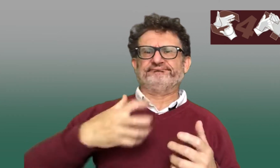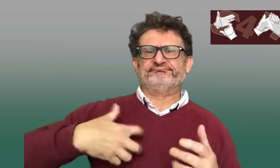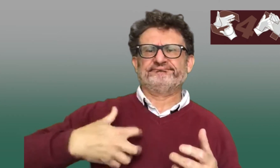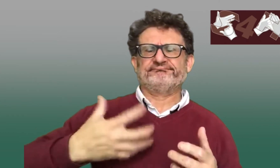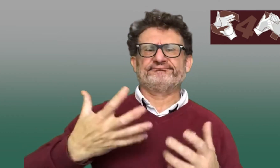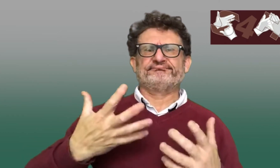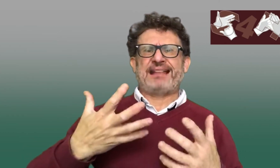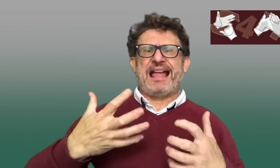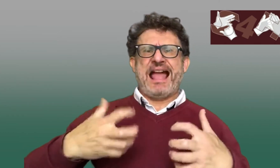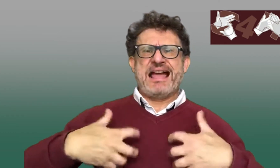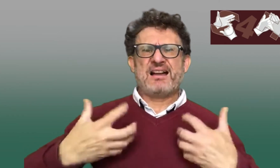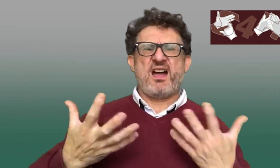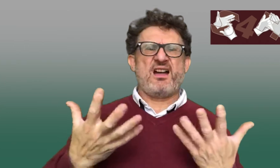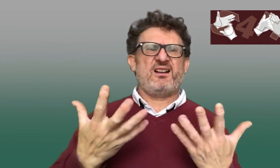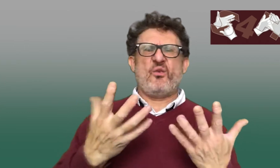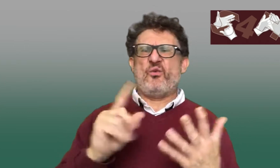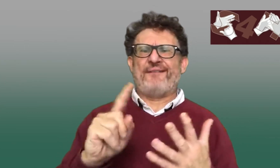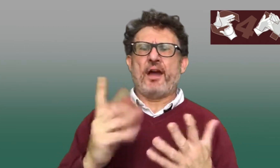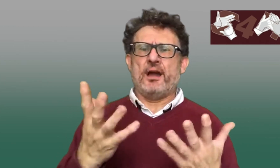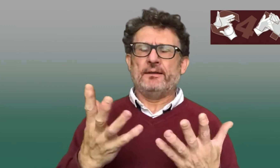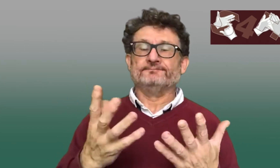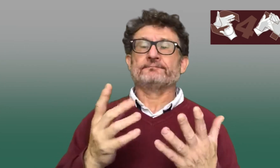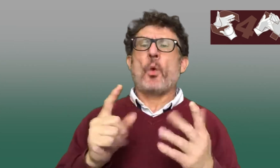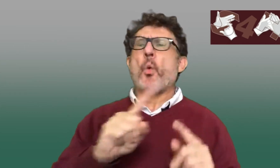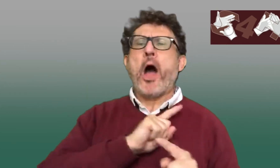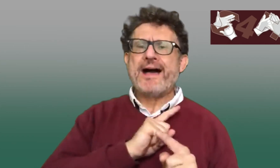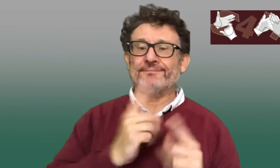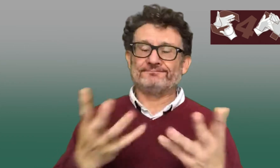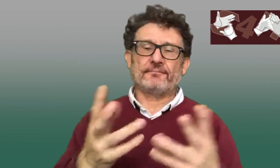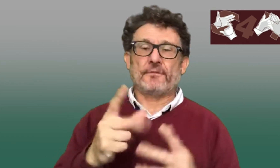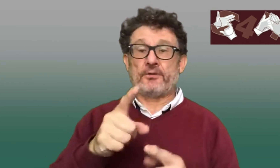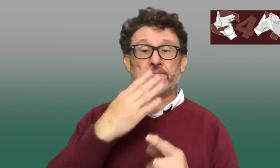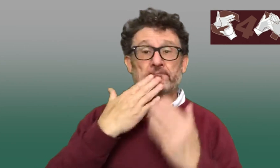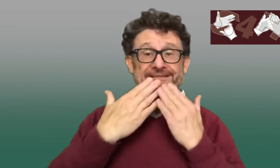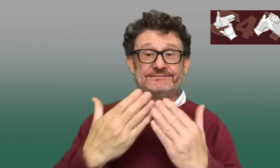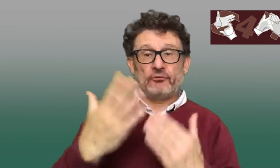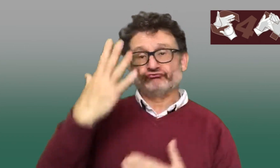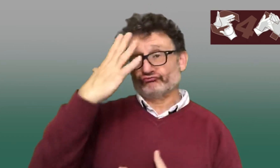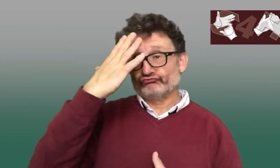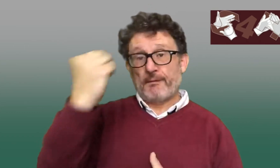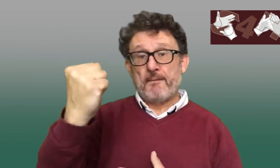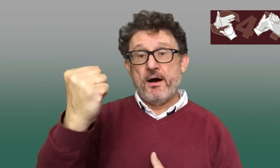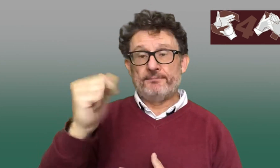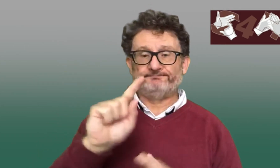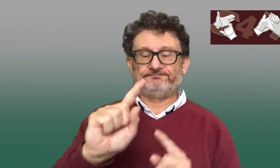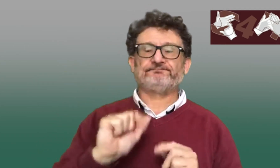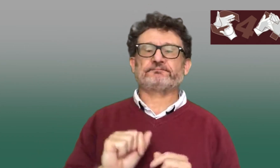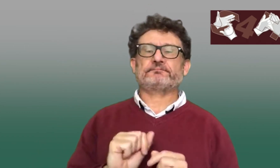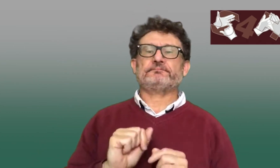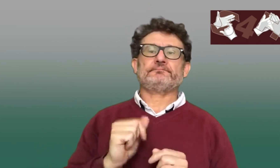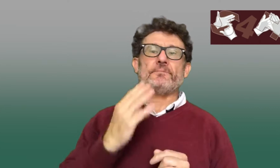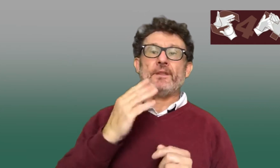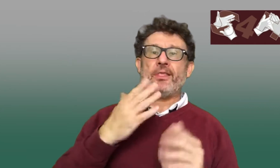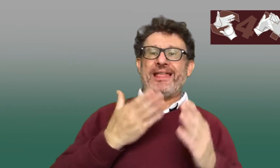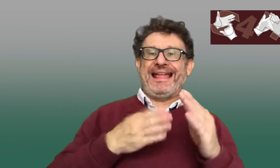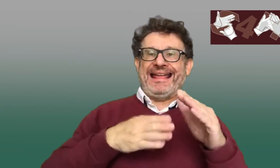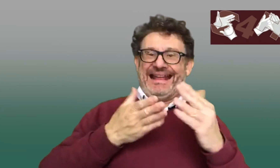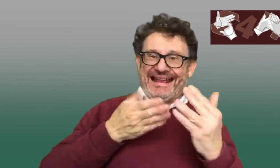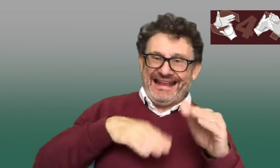you why a deaf person might come across as being irritated or grumpy. And so these are just things for you to